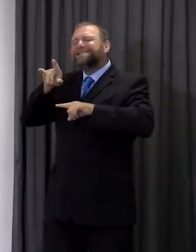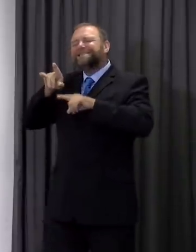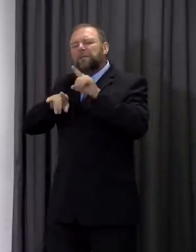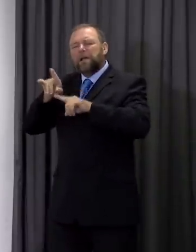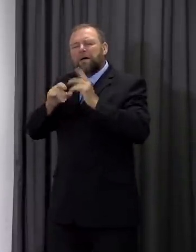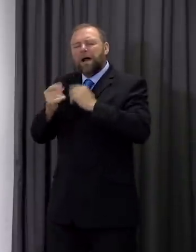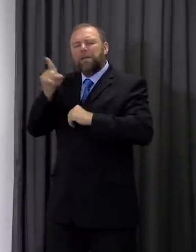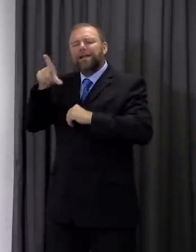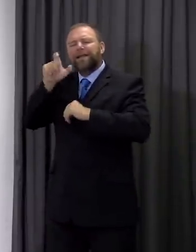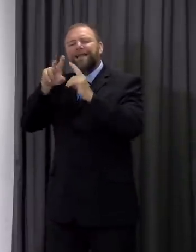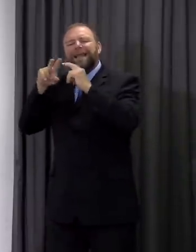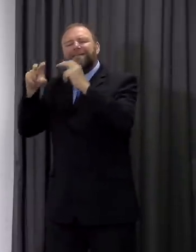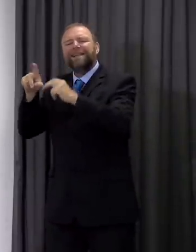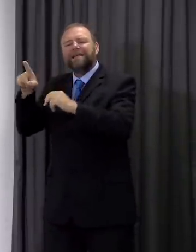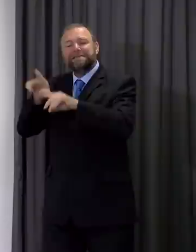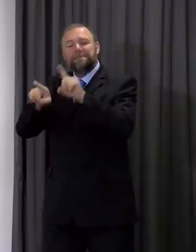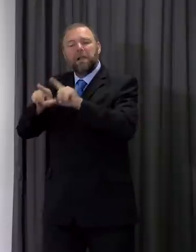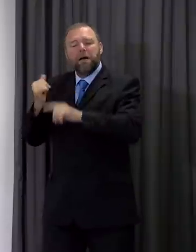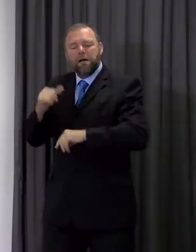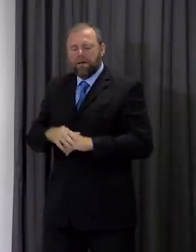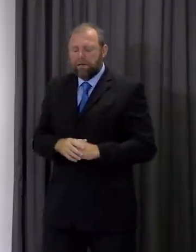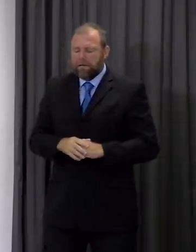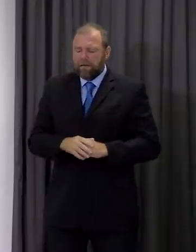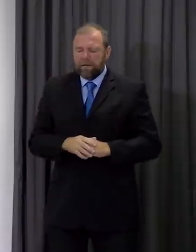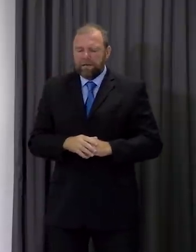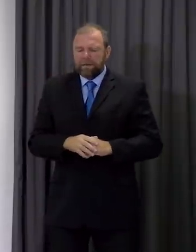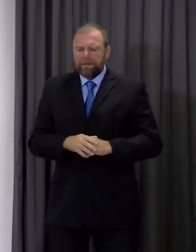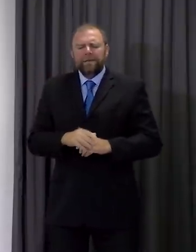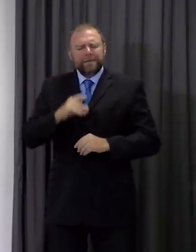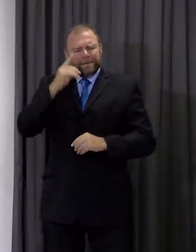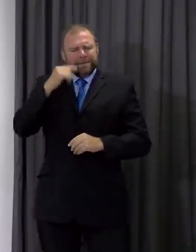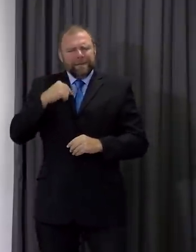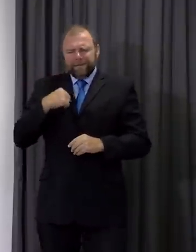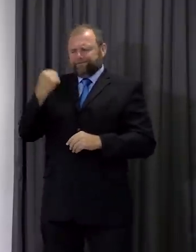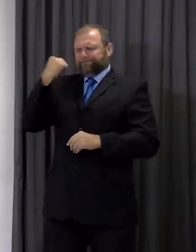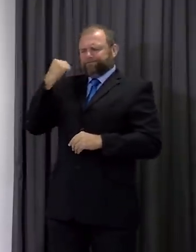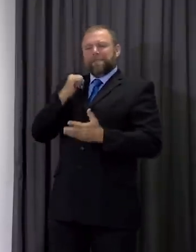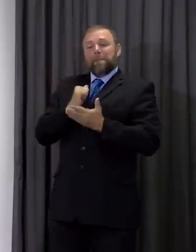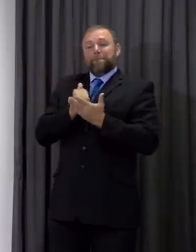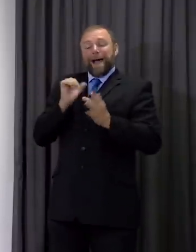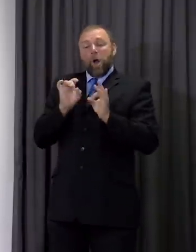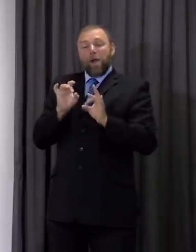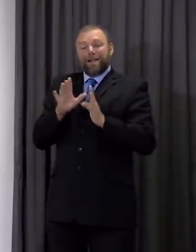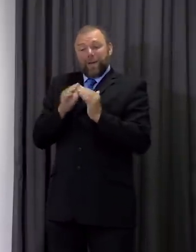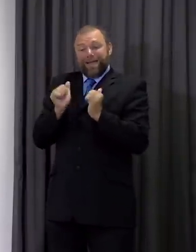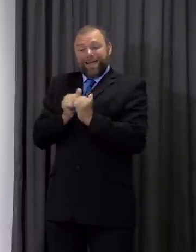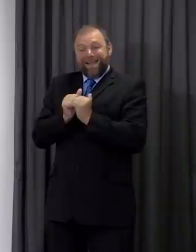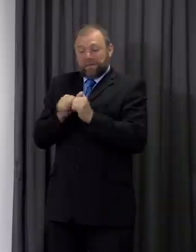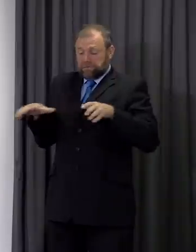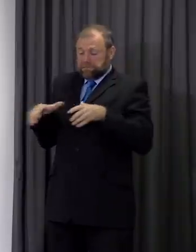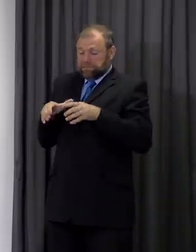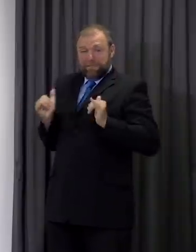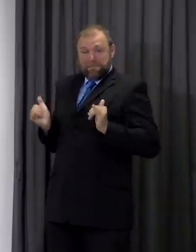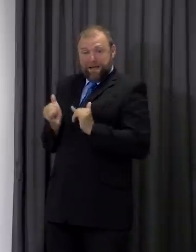Kefili. At the heart of it appears to be a party over the bank holiday weekend, which led to 18